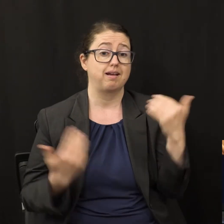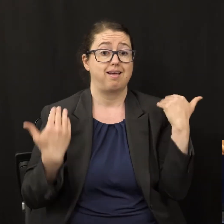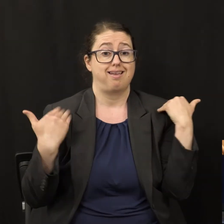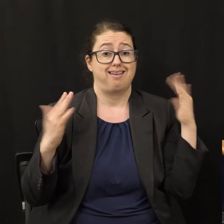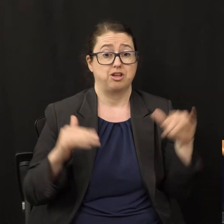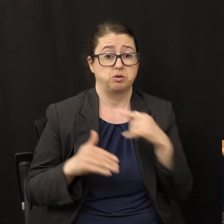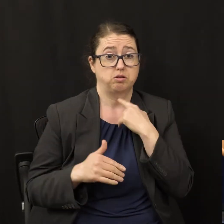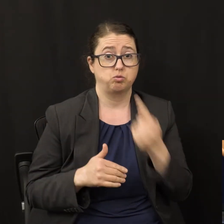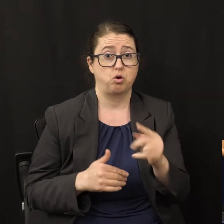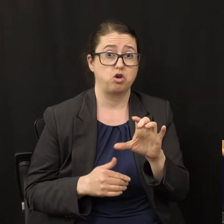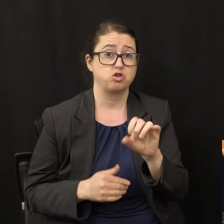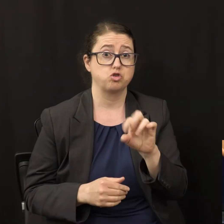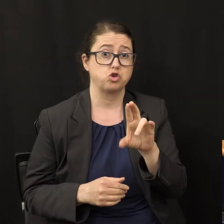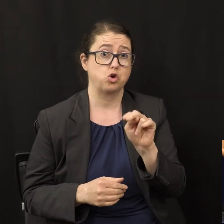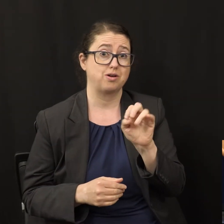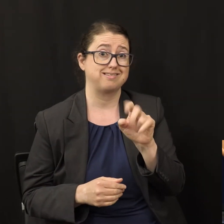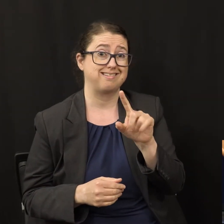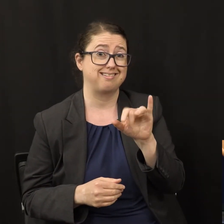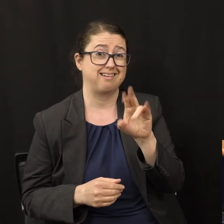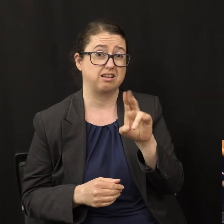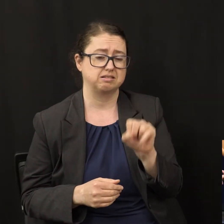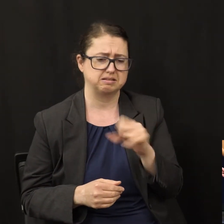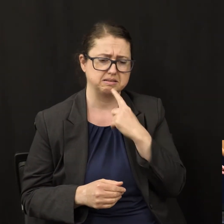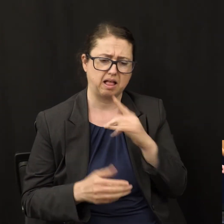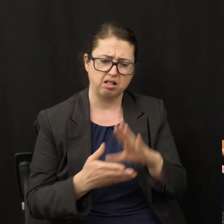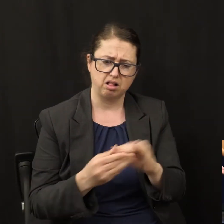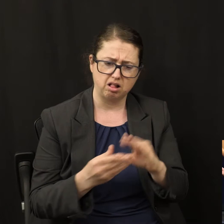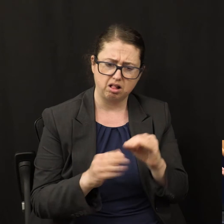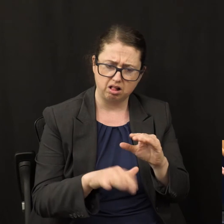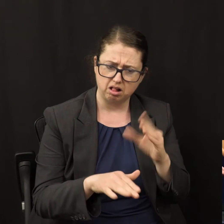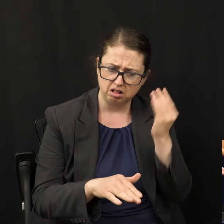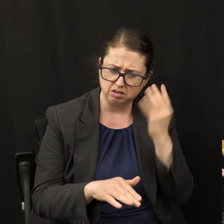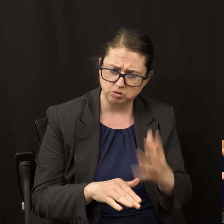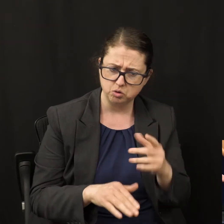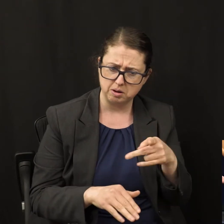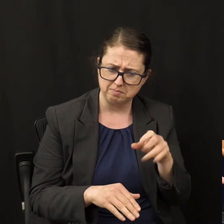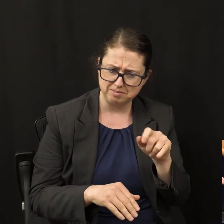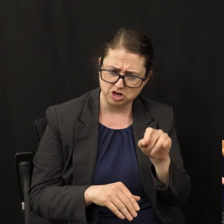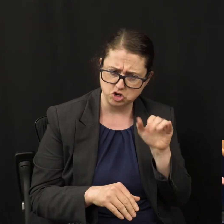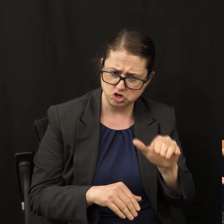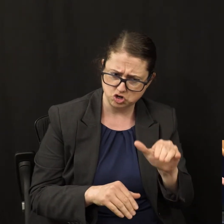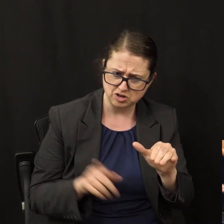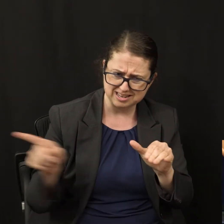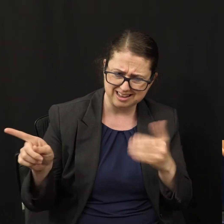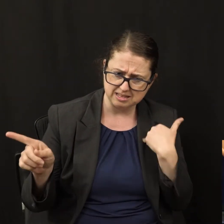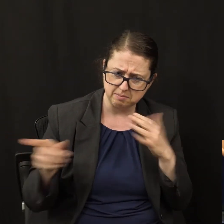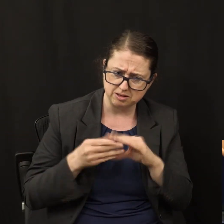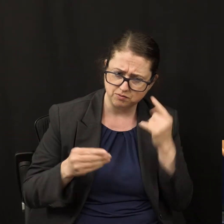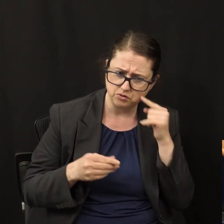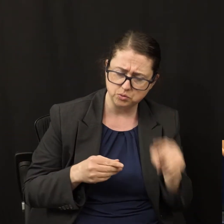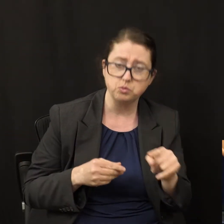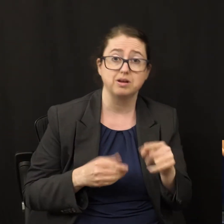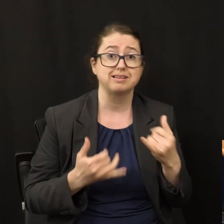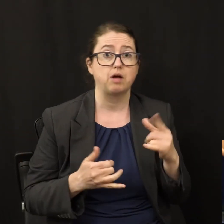Cornelius and says, Hey Cornelius, Peter has a message for you. And so now Cornelius goes to Peter.